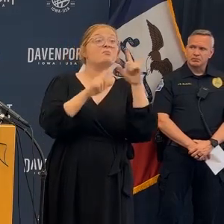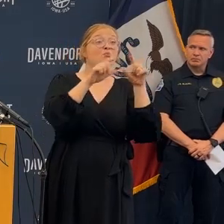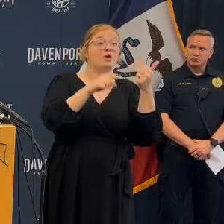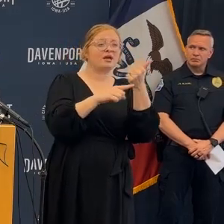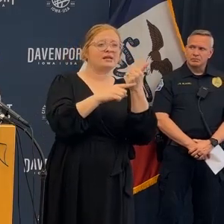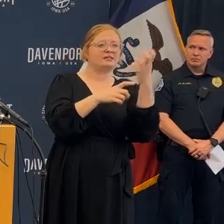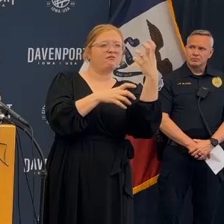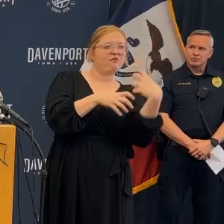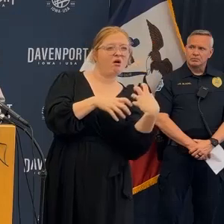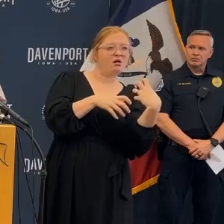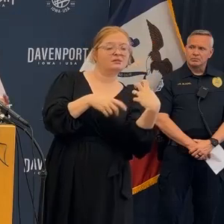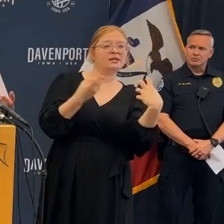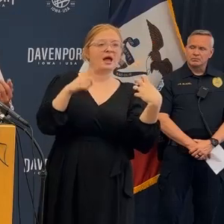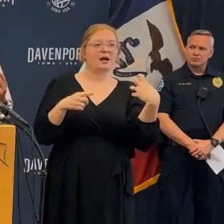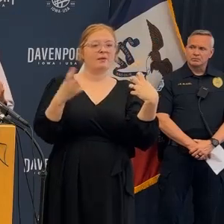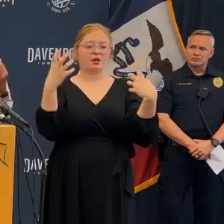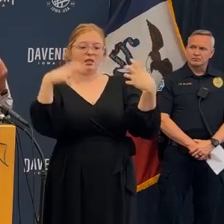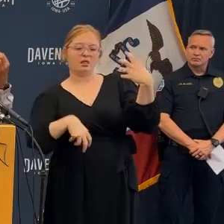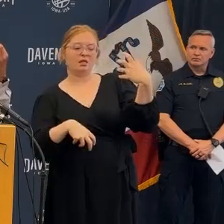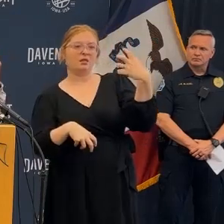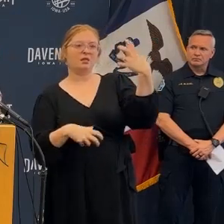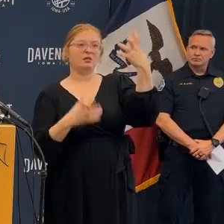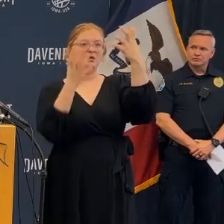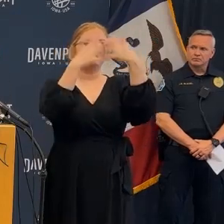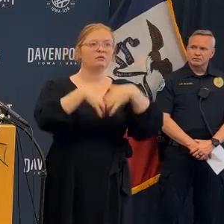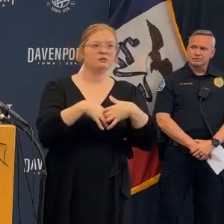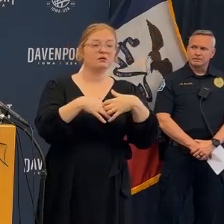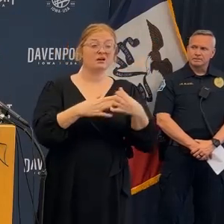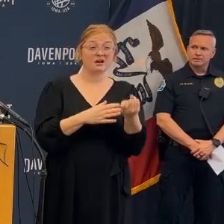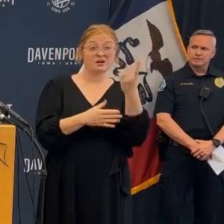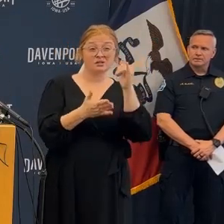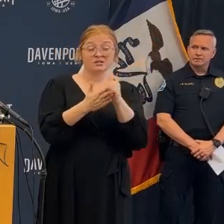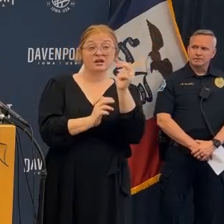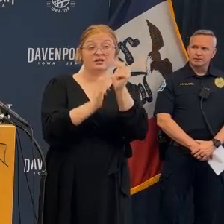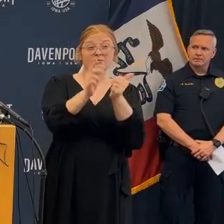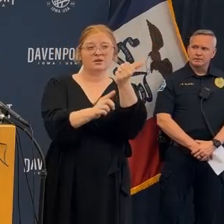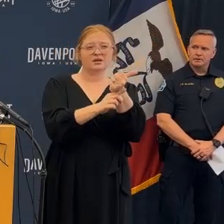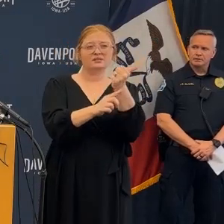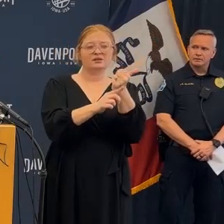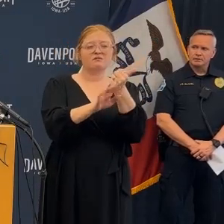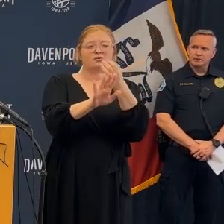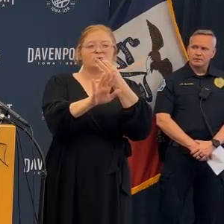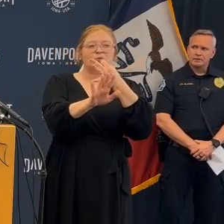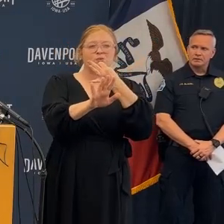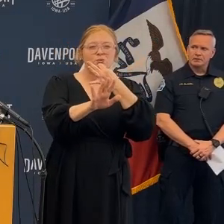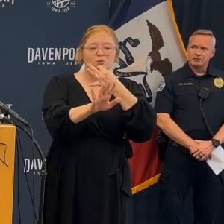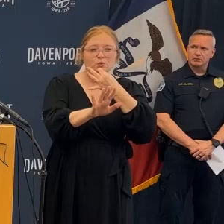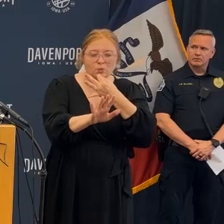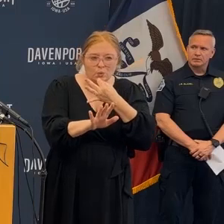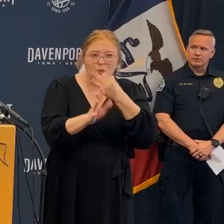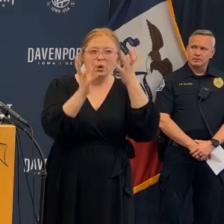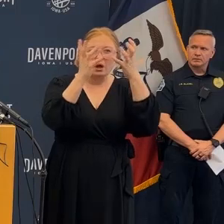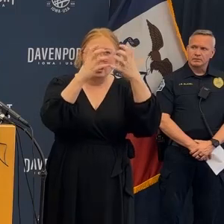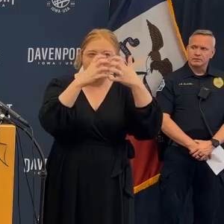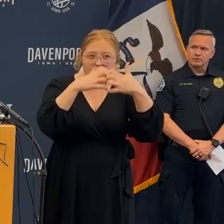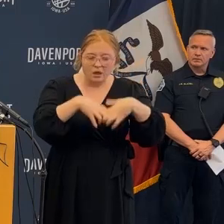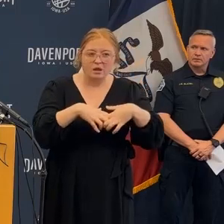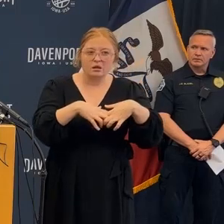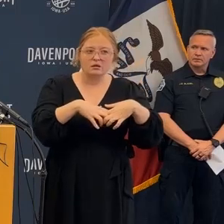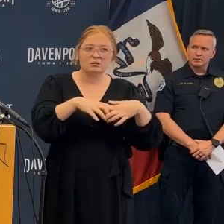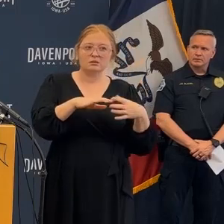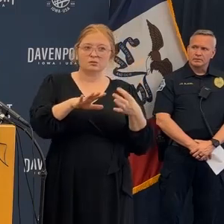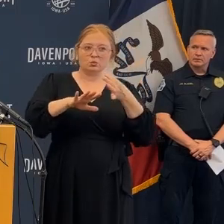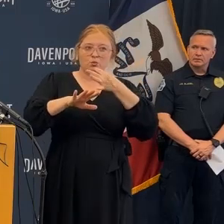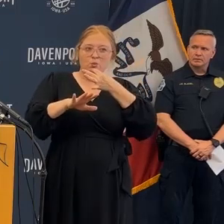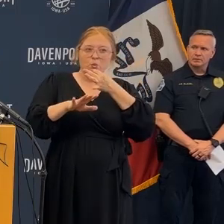the brick up so when you lose the brick you lose the stability of the building and there's a danger the building